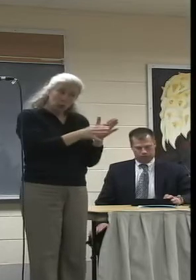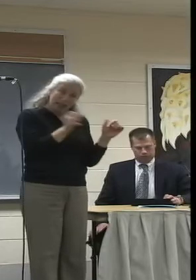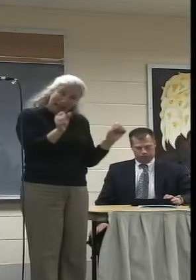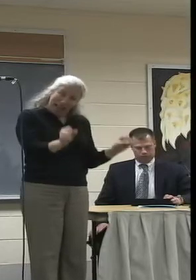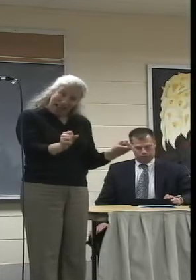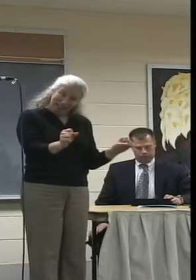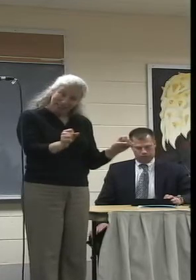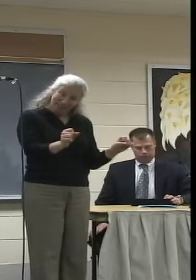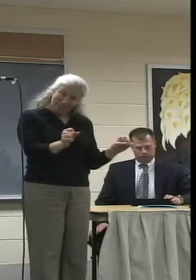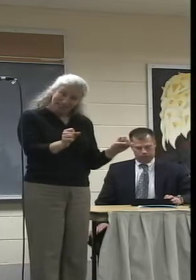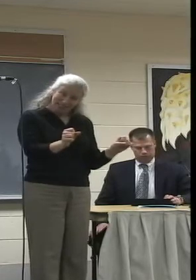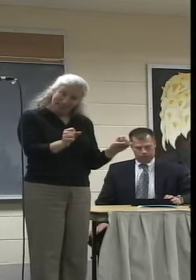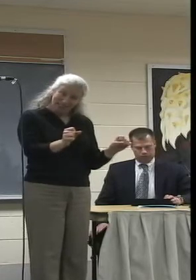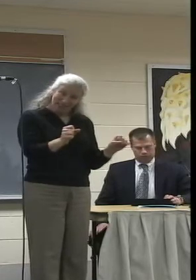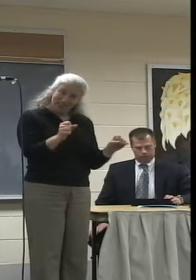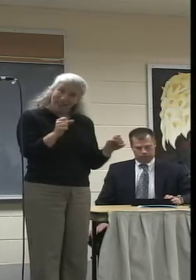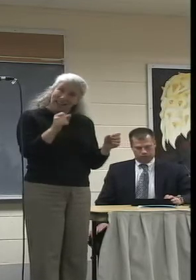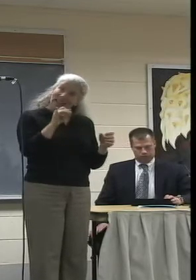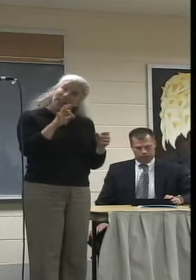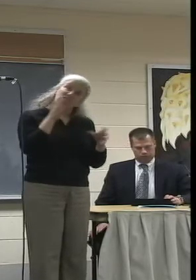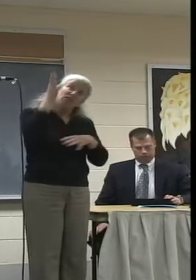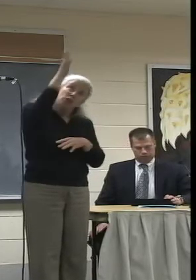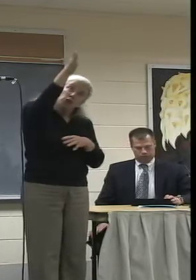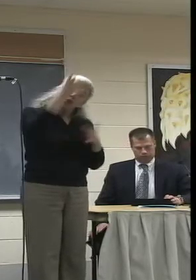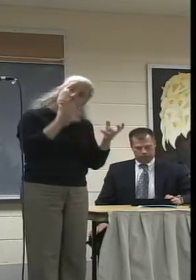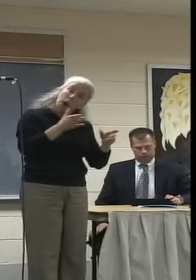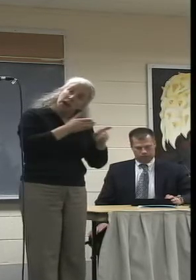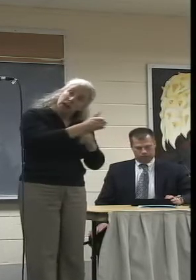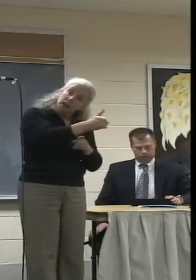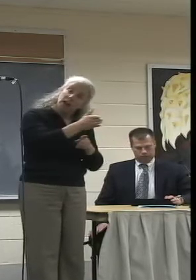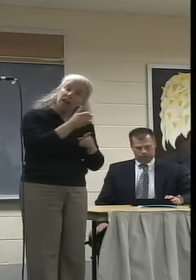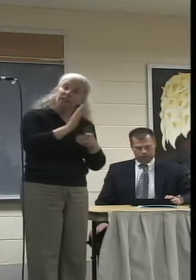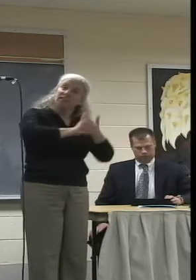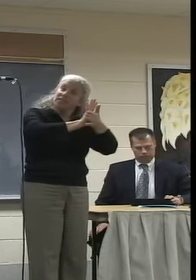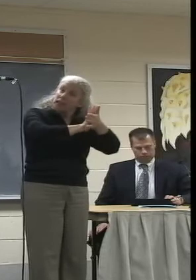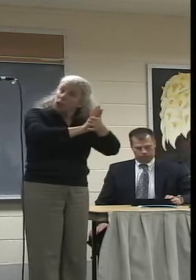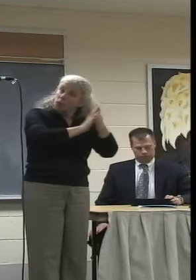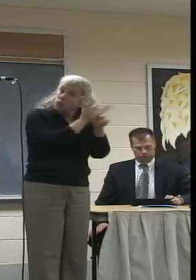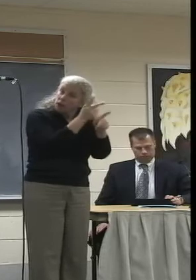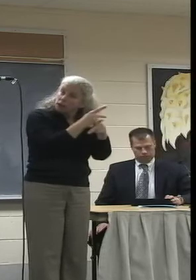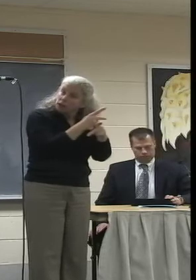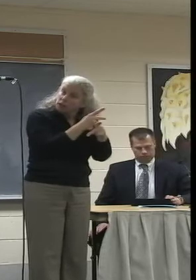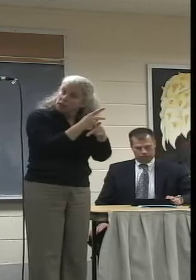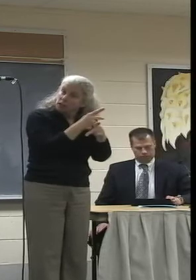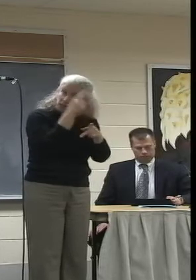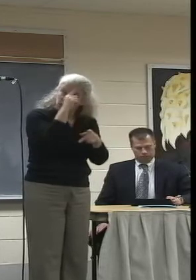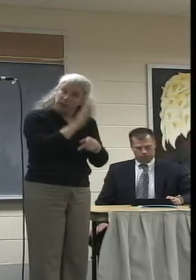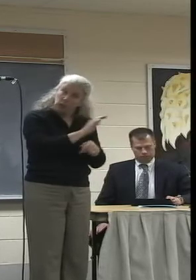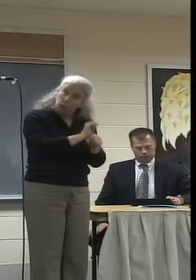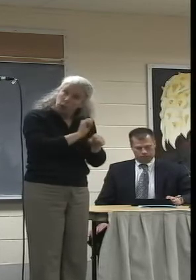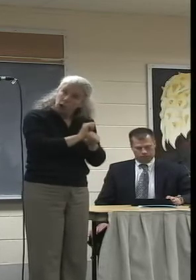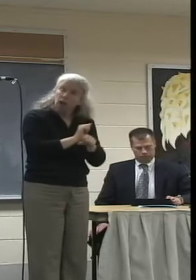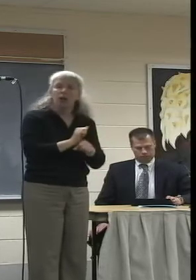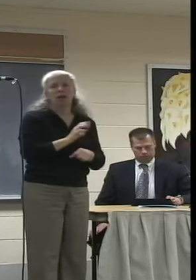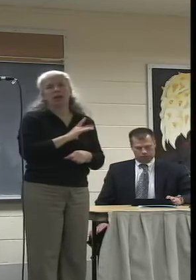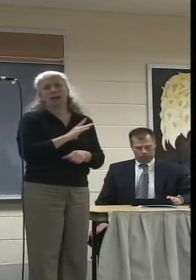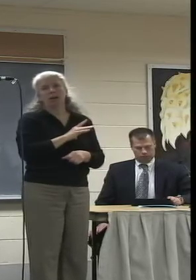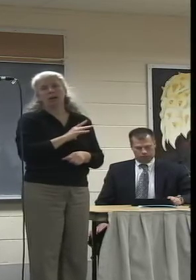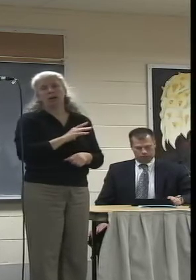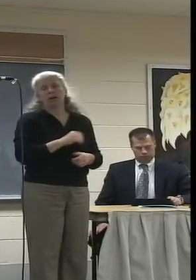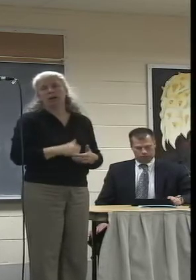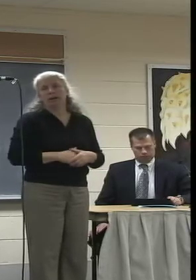to this, which if they're interested in going into video production as a career, is hugely beneficial.